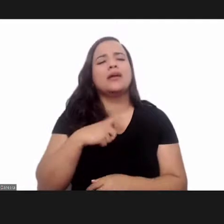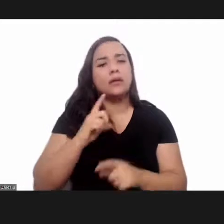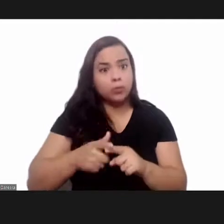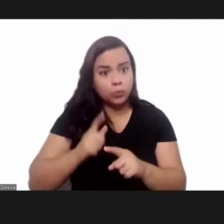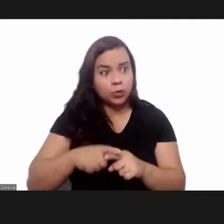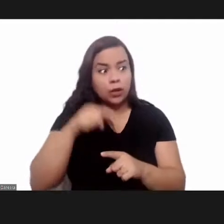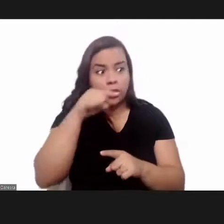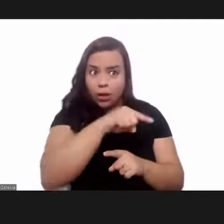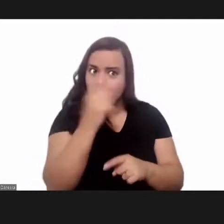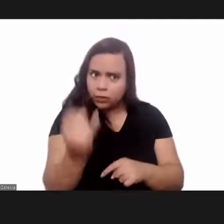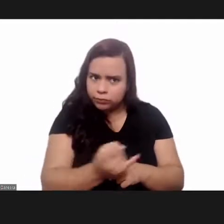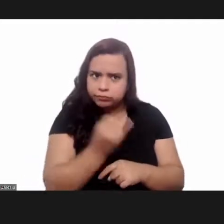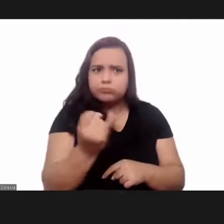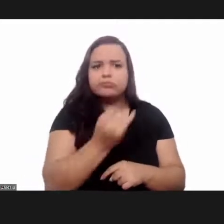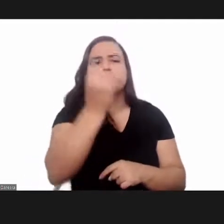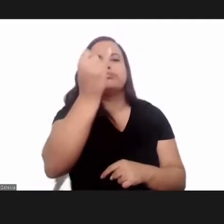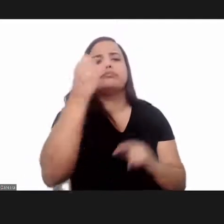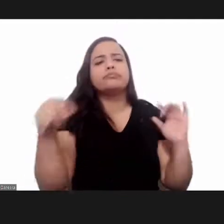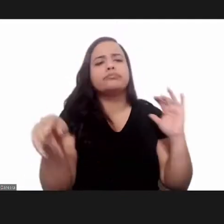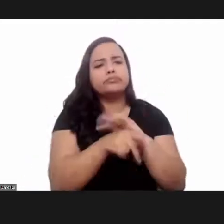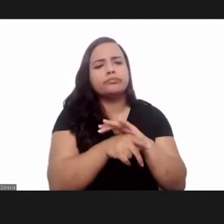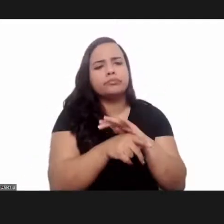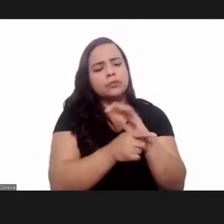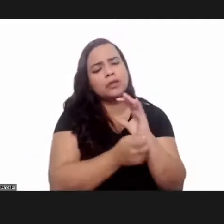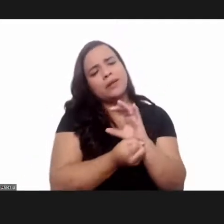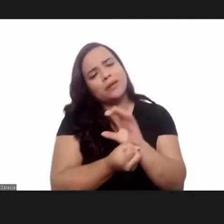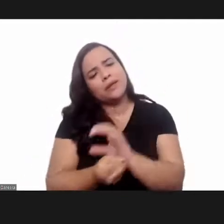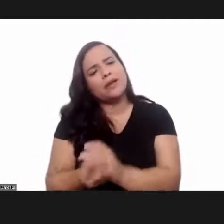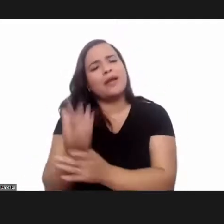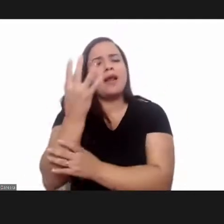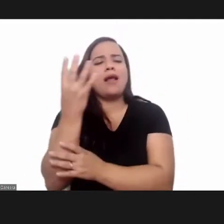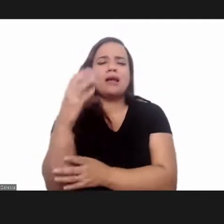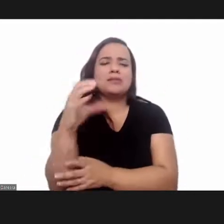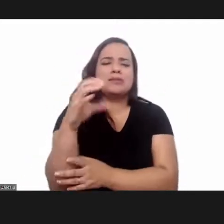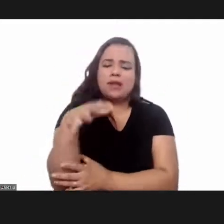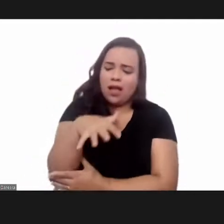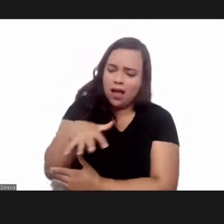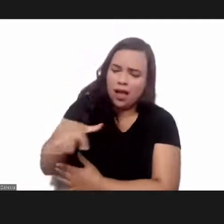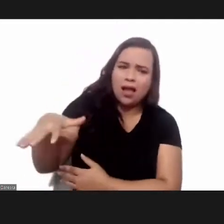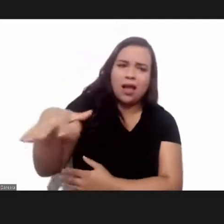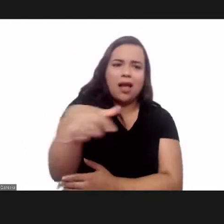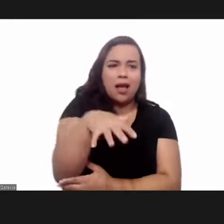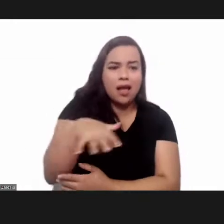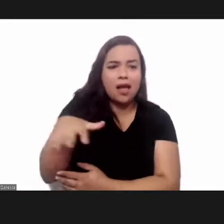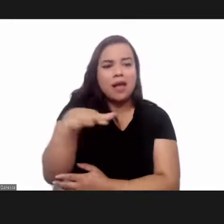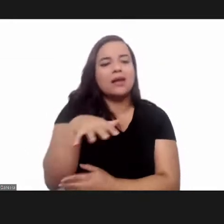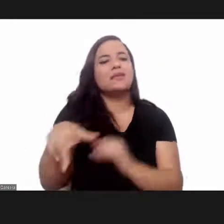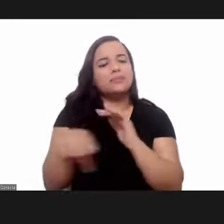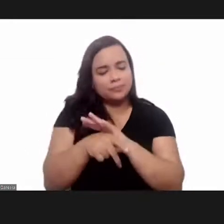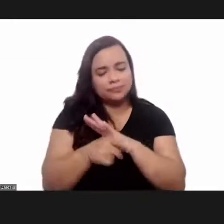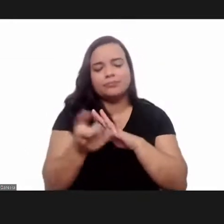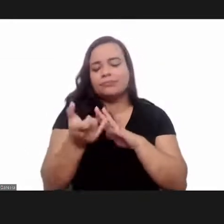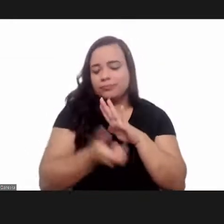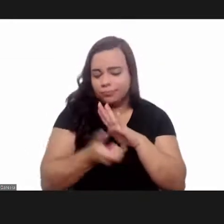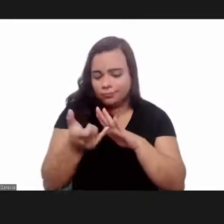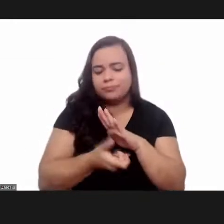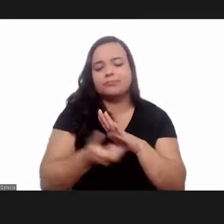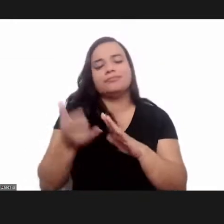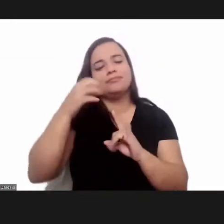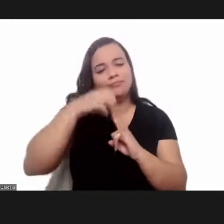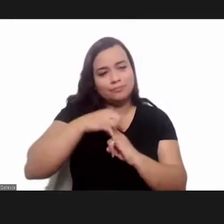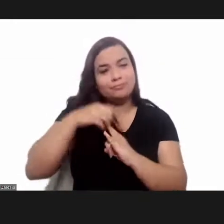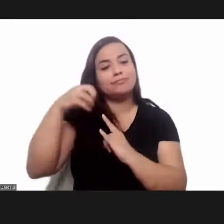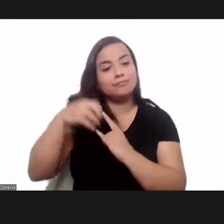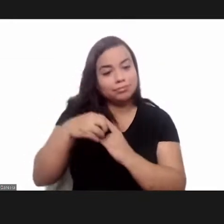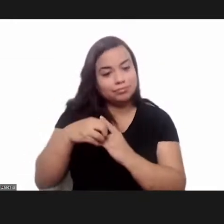foundation because it had a fundamental weight in a very scientific development development and and osvaldo cruz